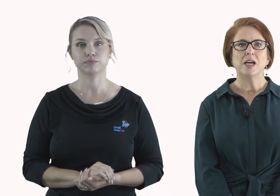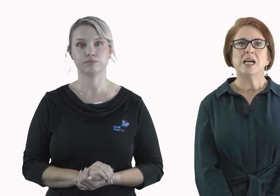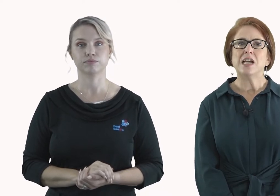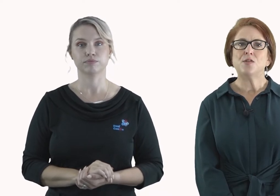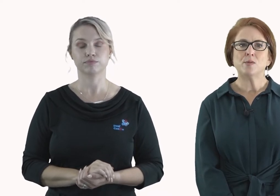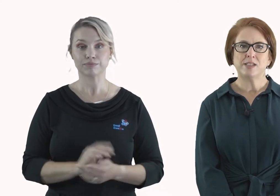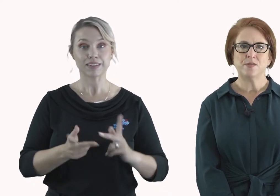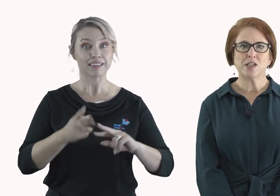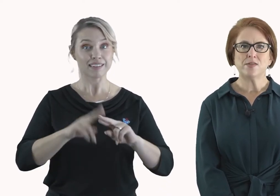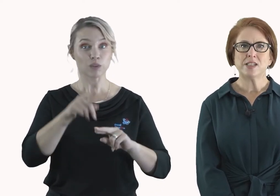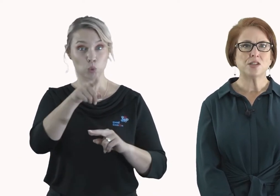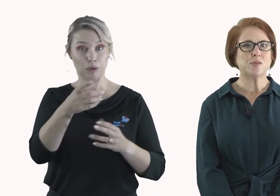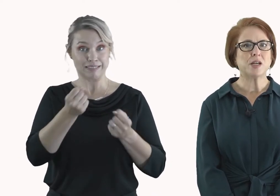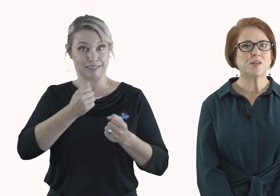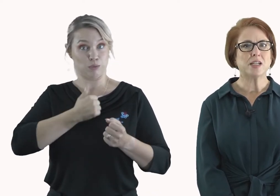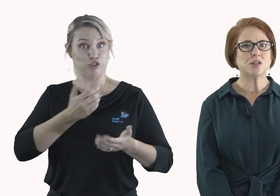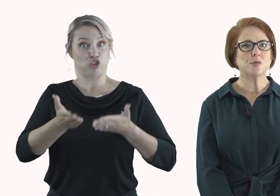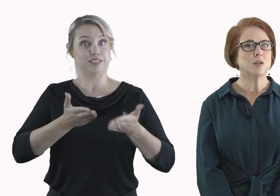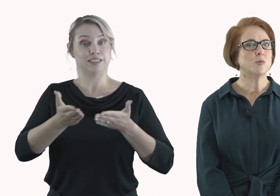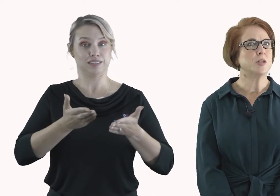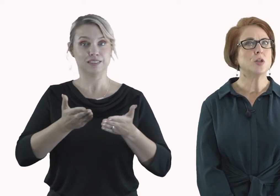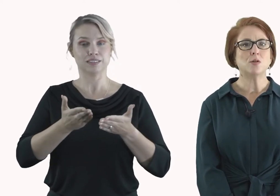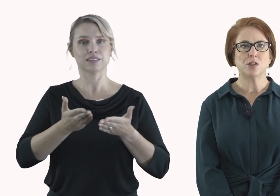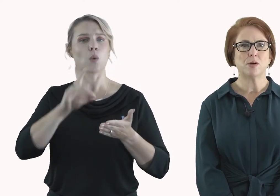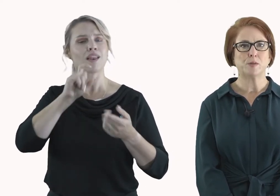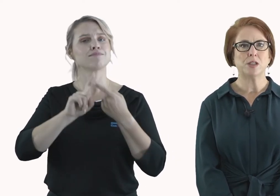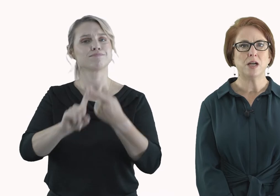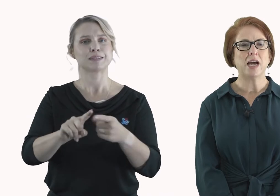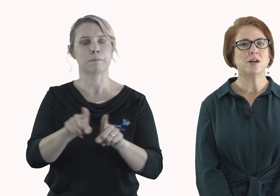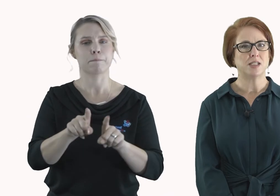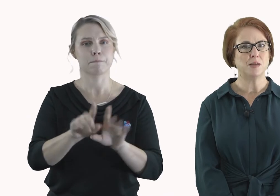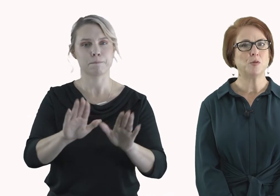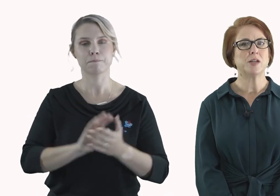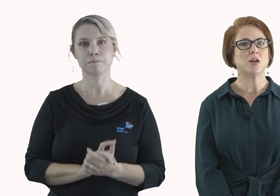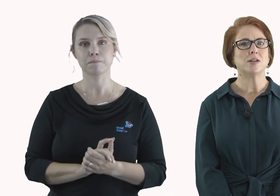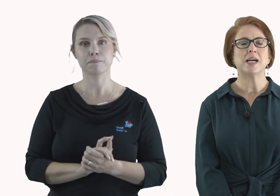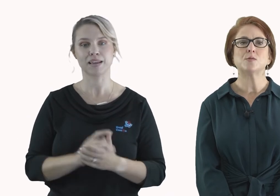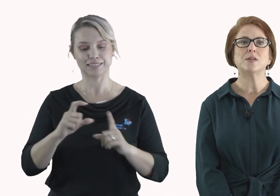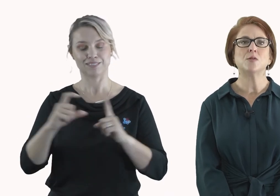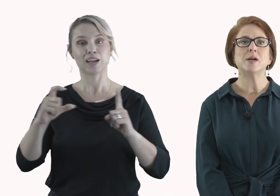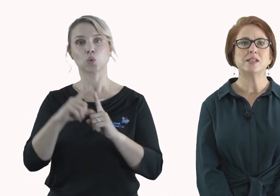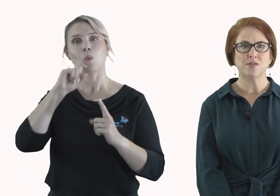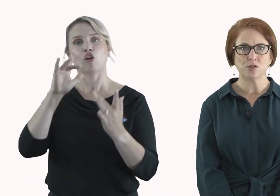If you receive services from Deaf Can Do, there will be no disruption and our team will be in contact with you individually.